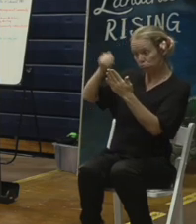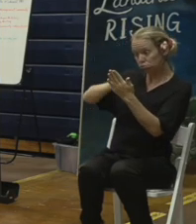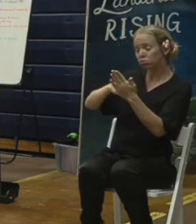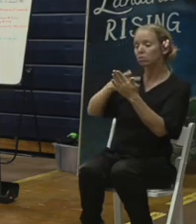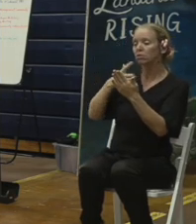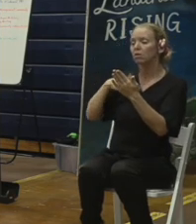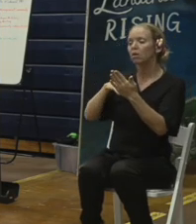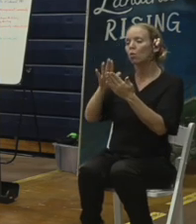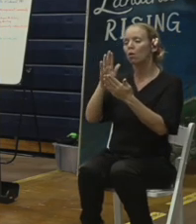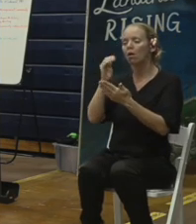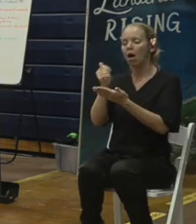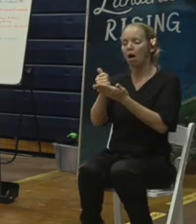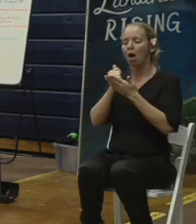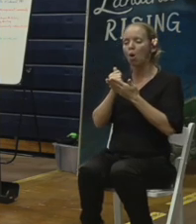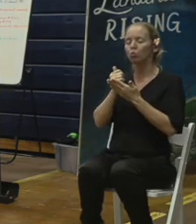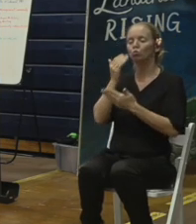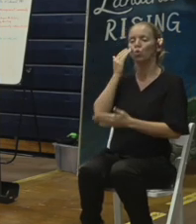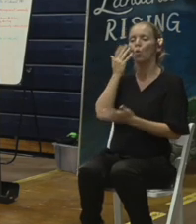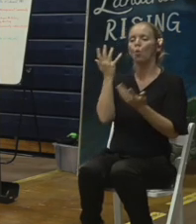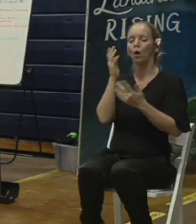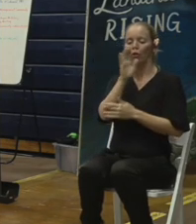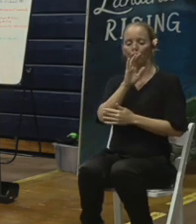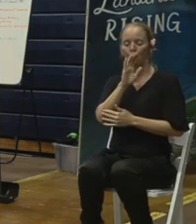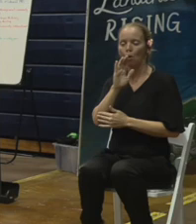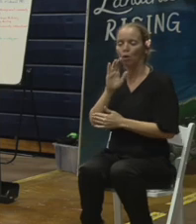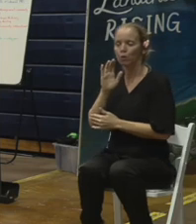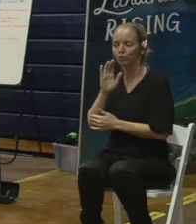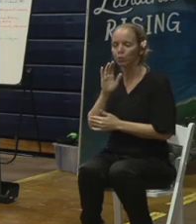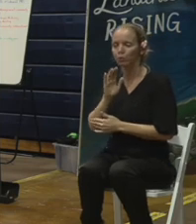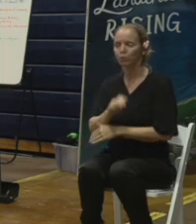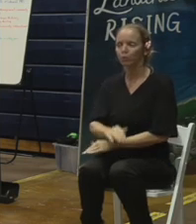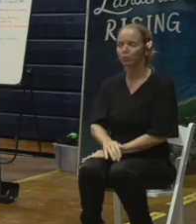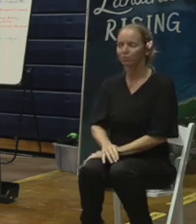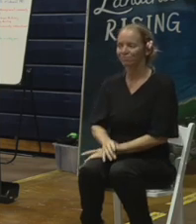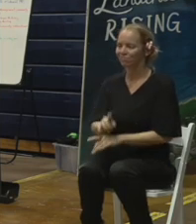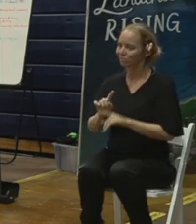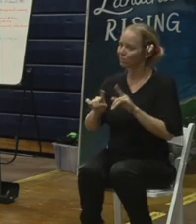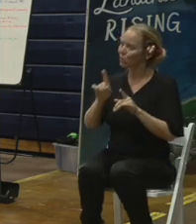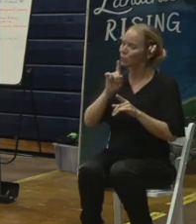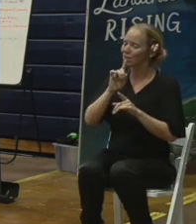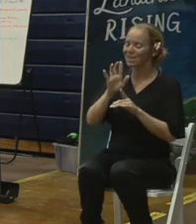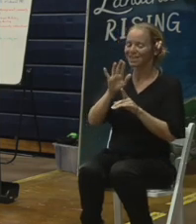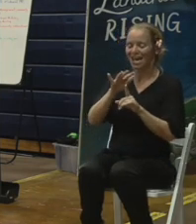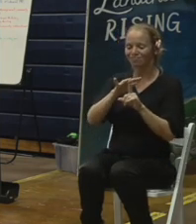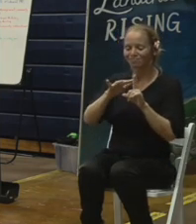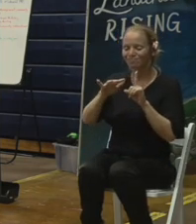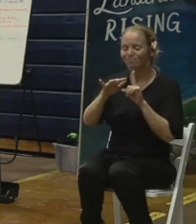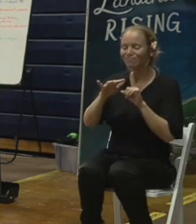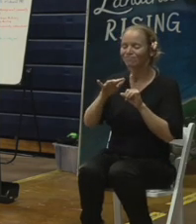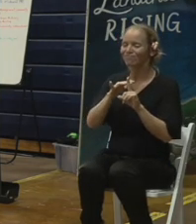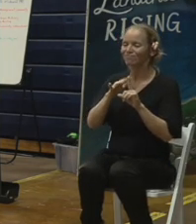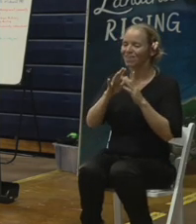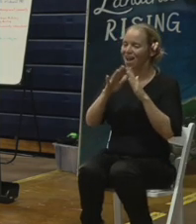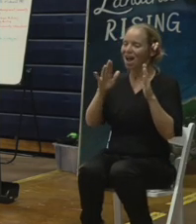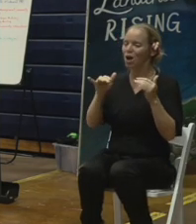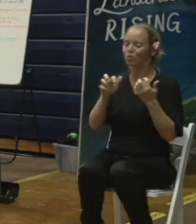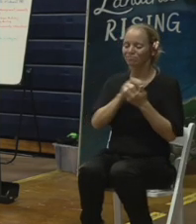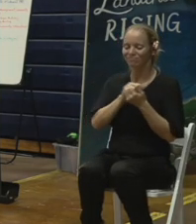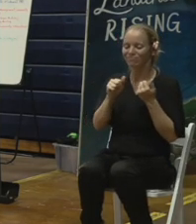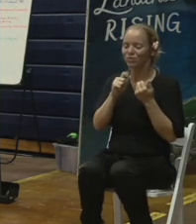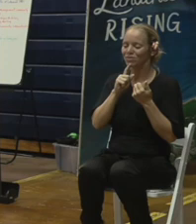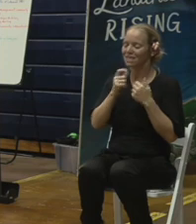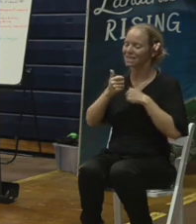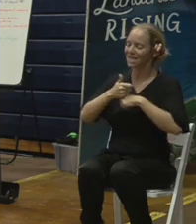protect because, again, it is a, it will be a dangerous environment. But, again, to try to meet in the middle